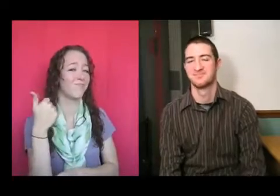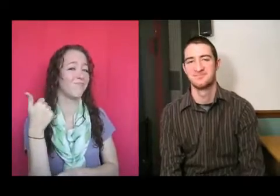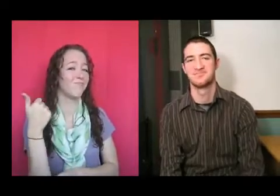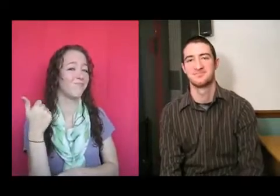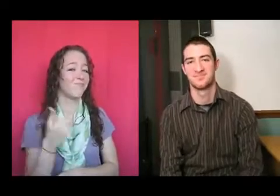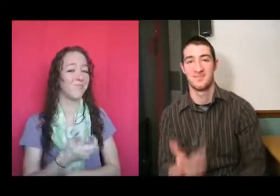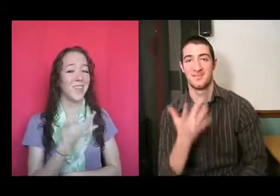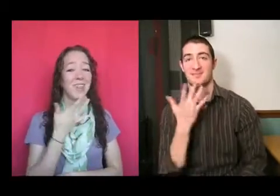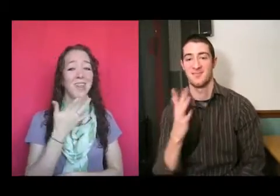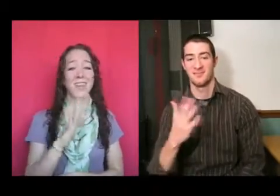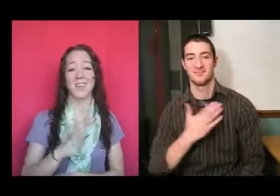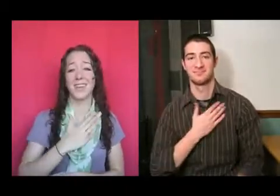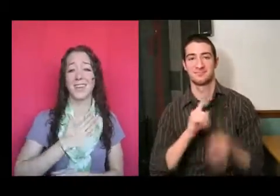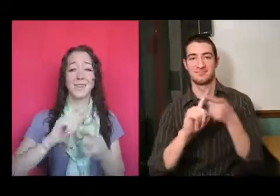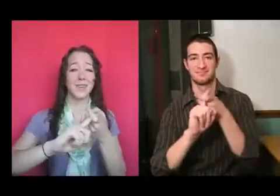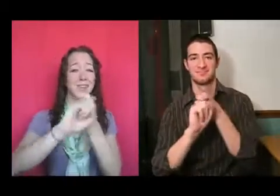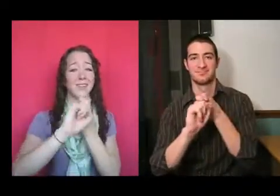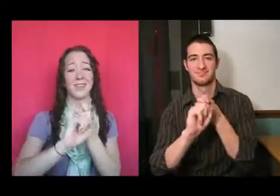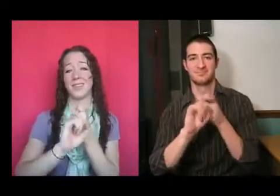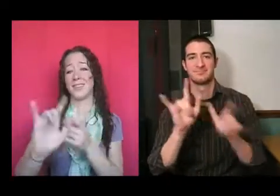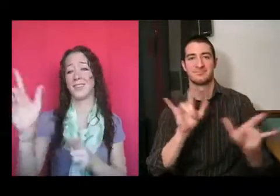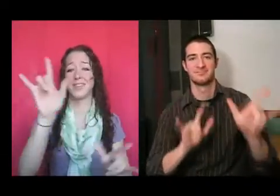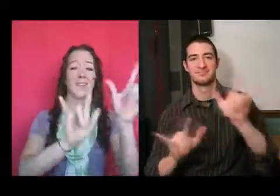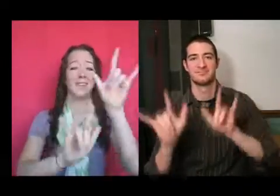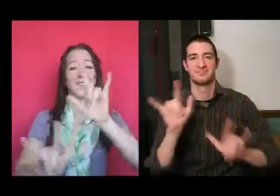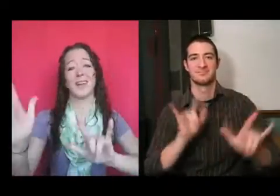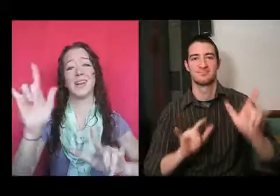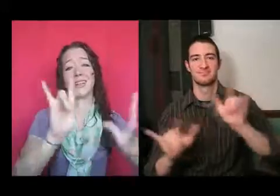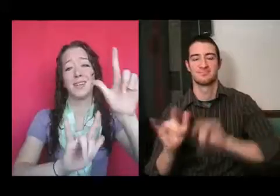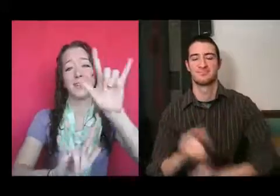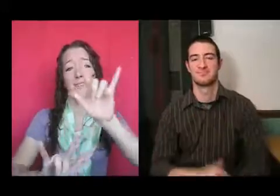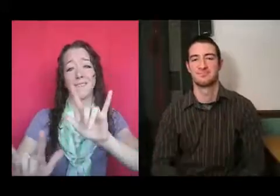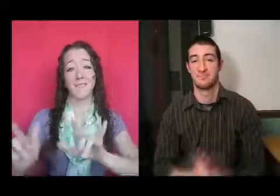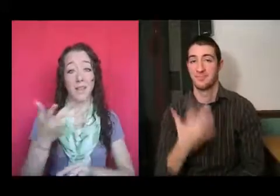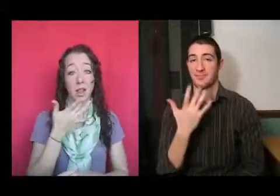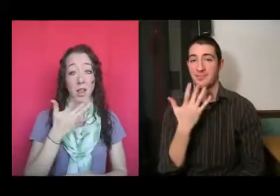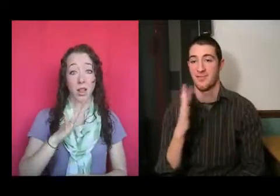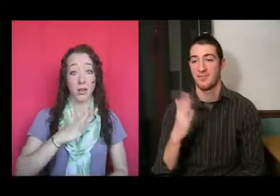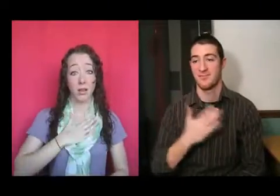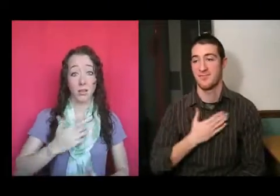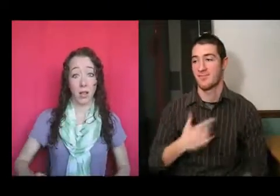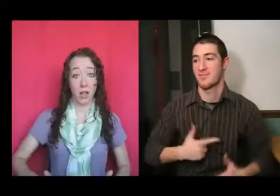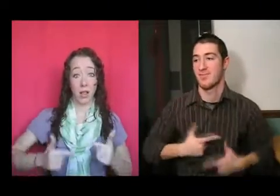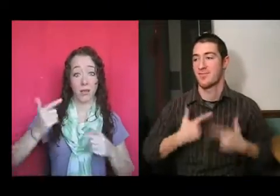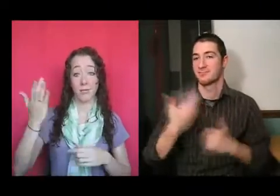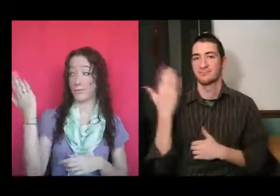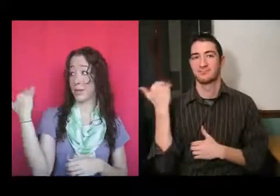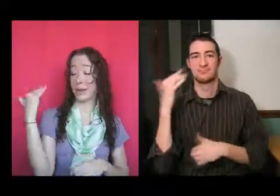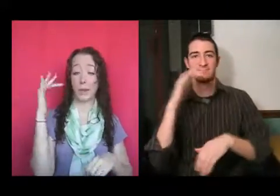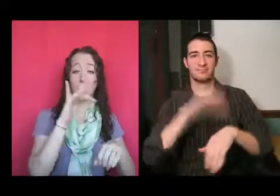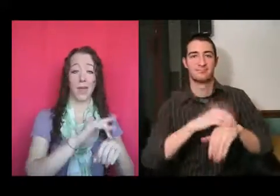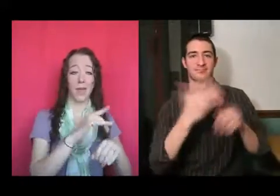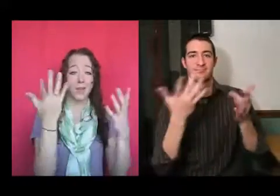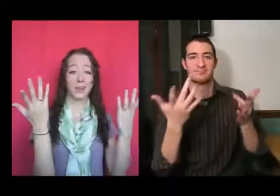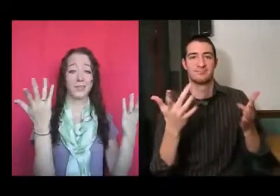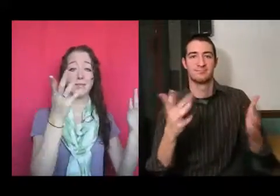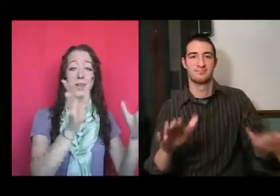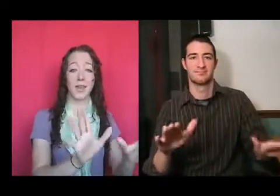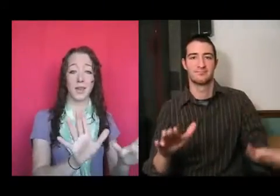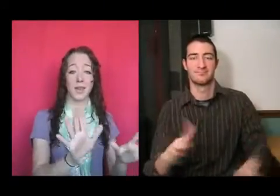Lucky I'm in love with my best friend. Lucky to have been where I have been.